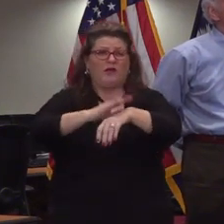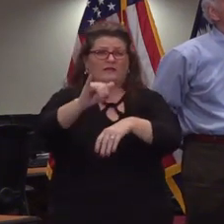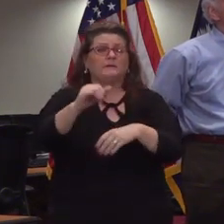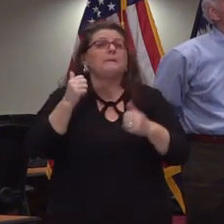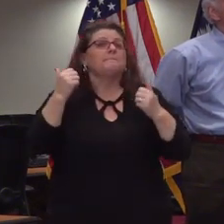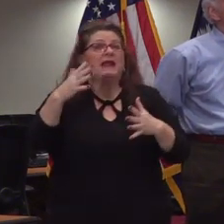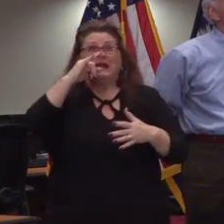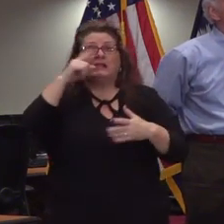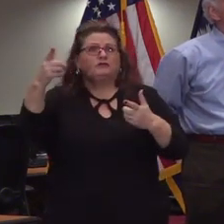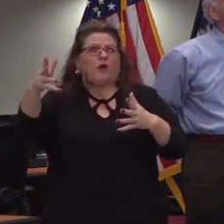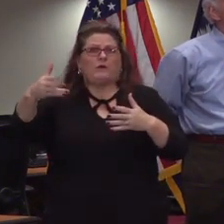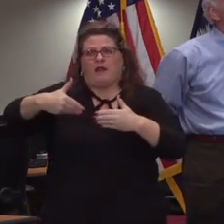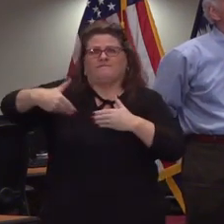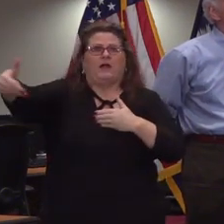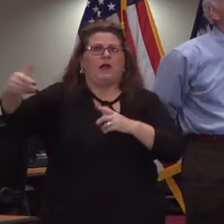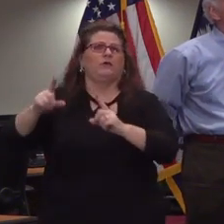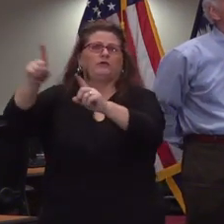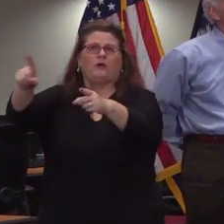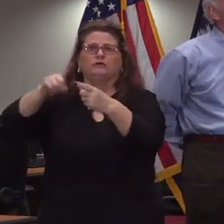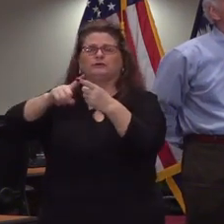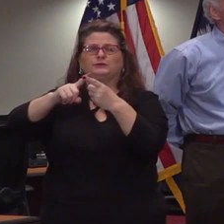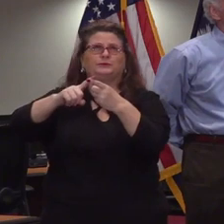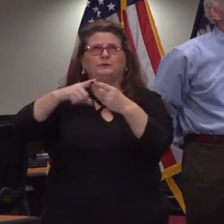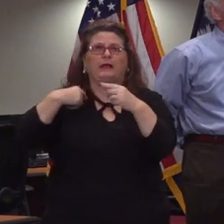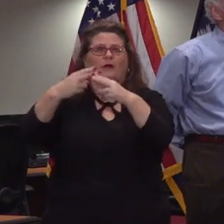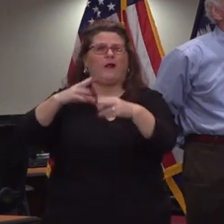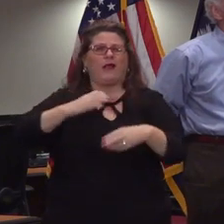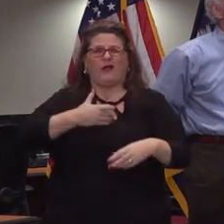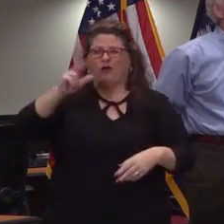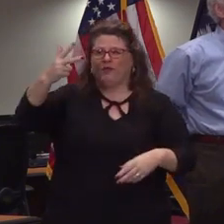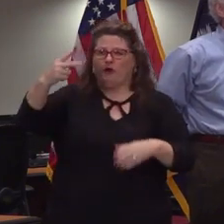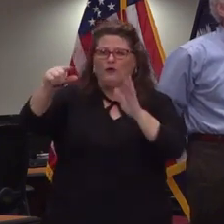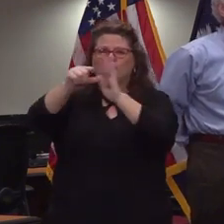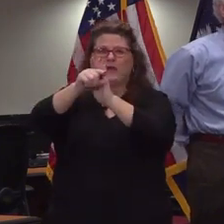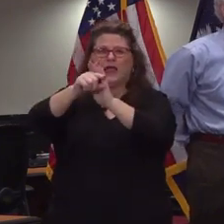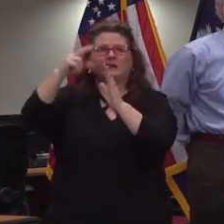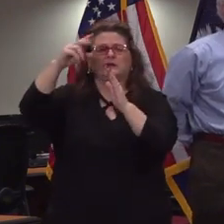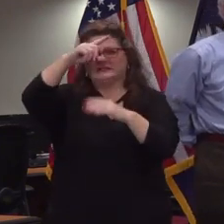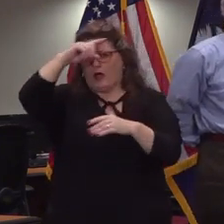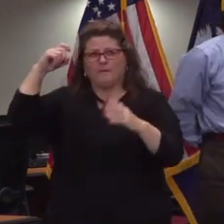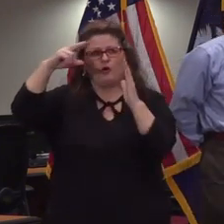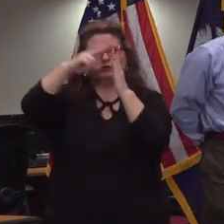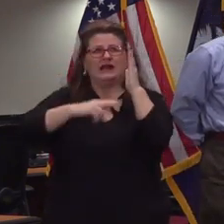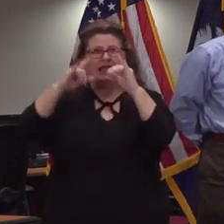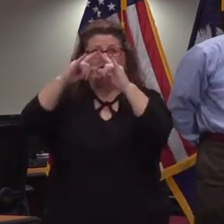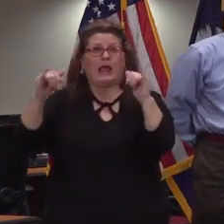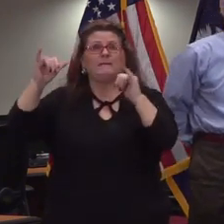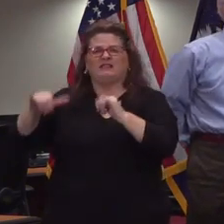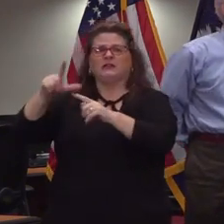already been invited to attend what we call our third grade summer reading camp by law